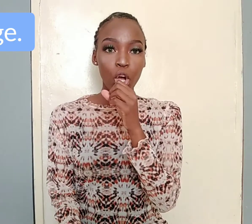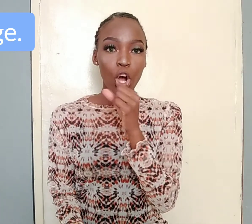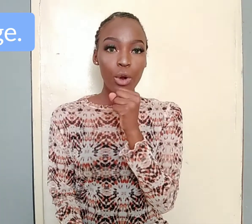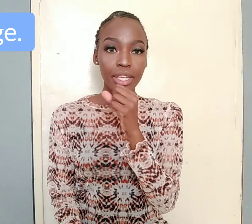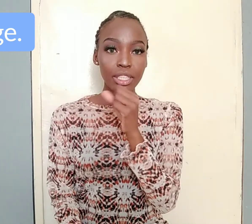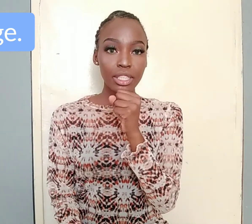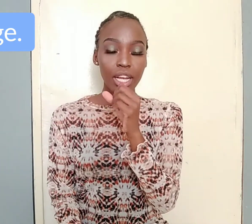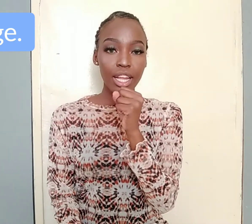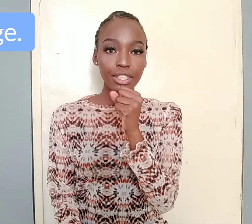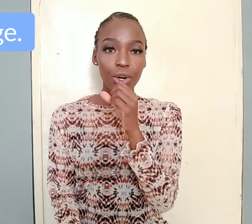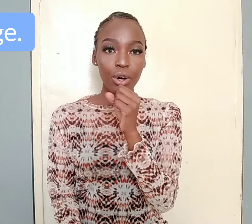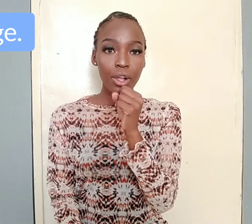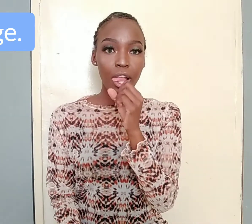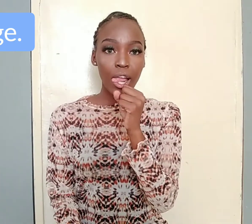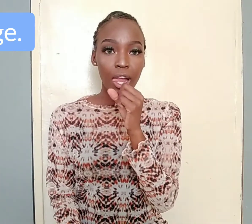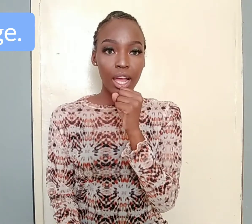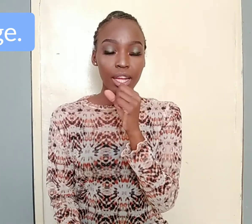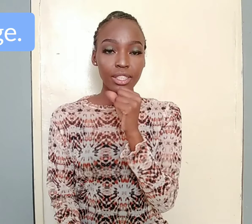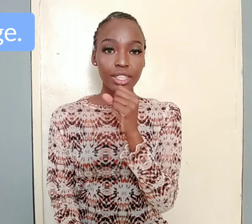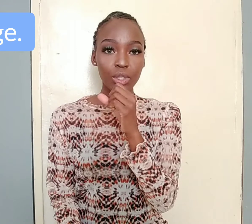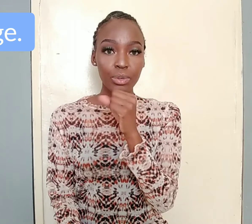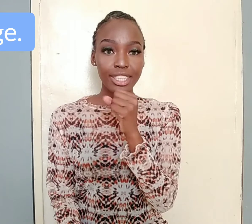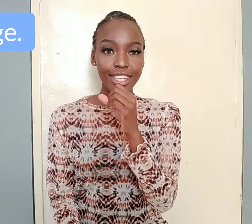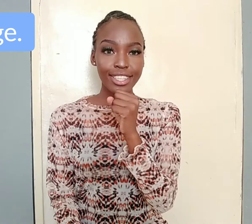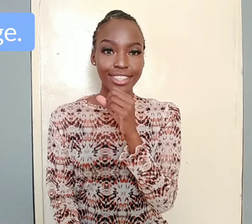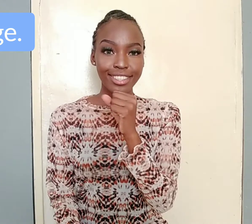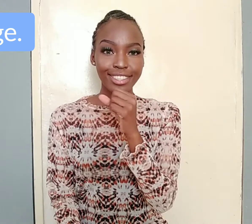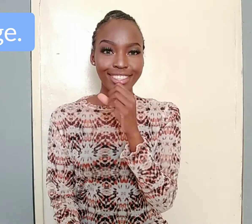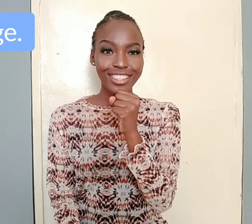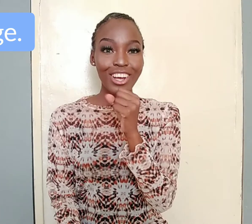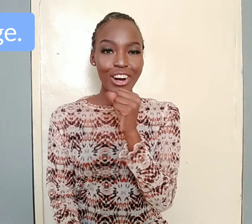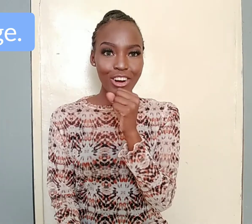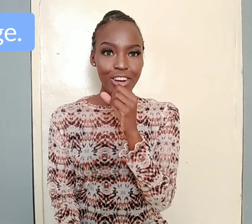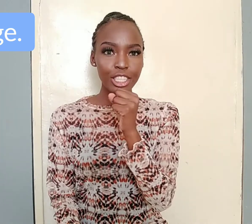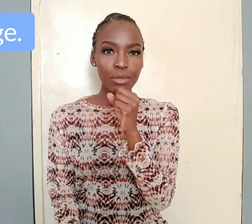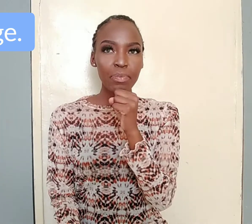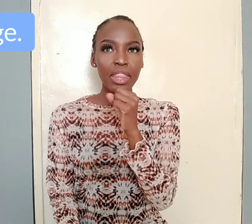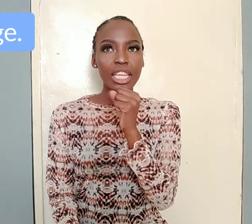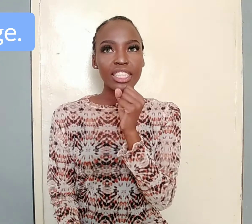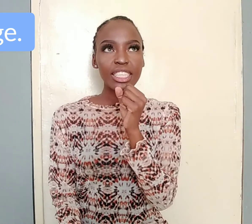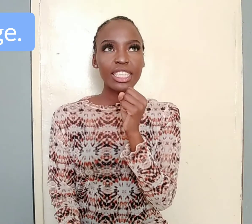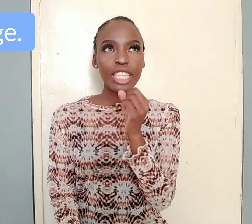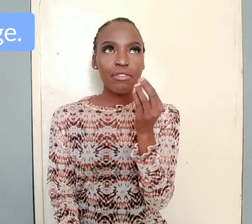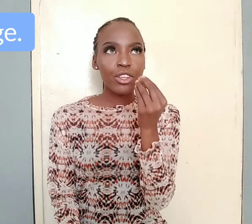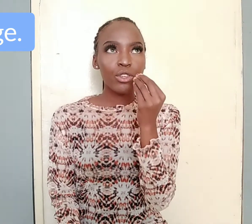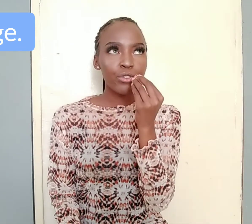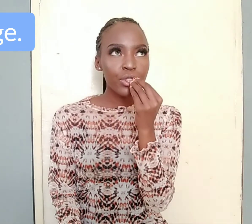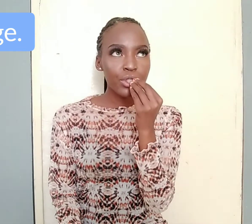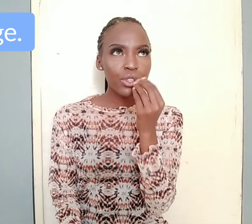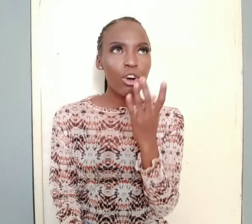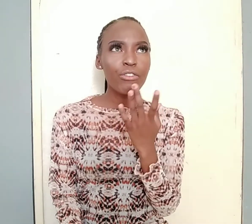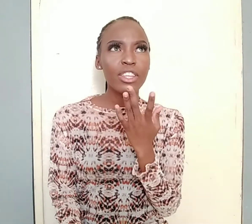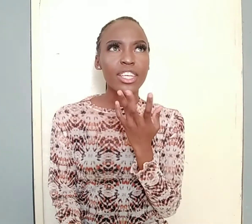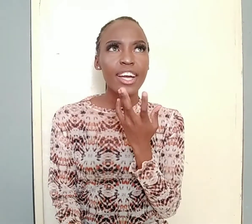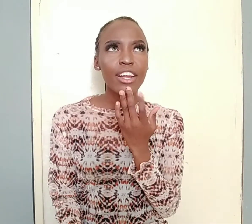Orange. Letter O. And just squeeze it. Orange. This is the same for the food or for the color.